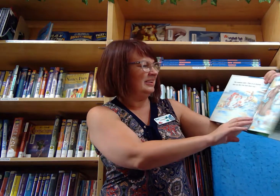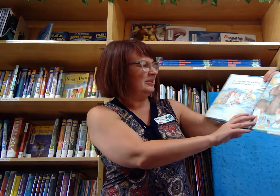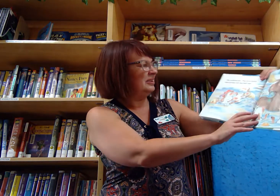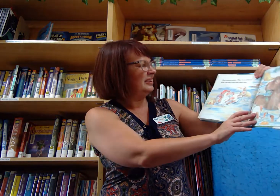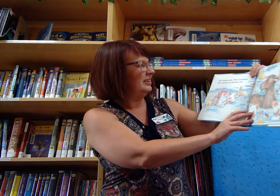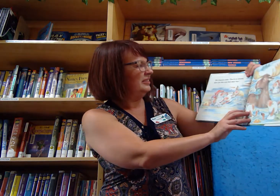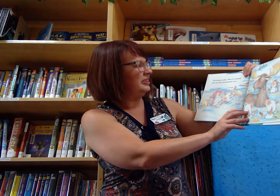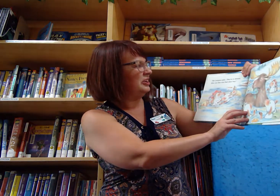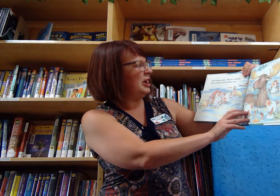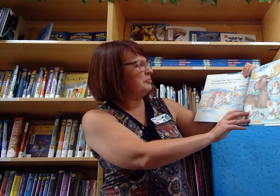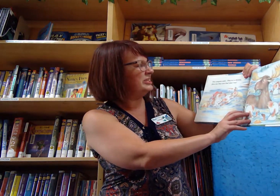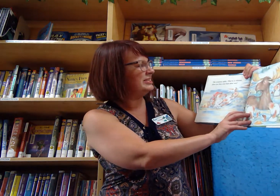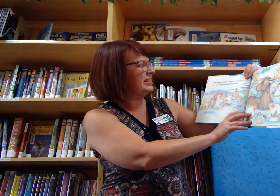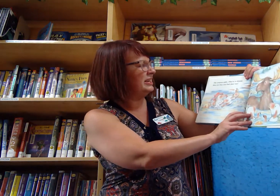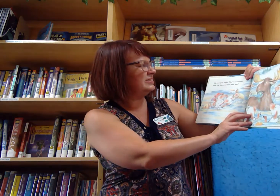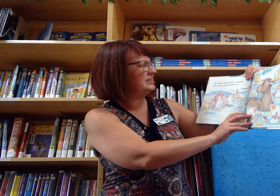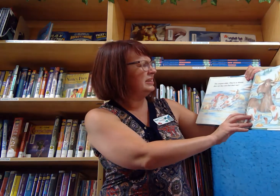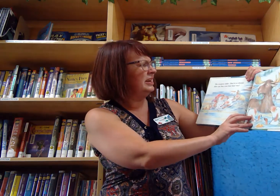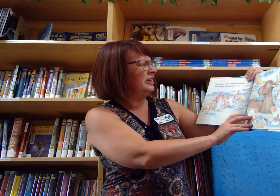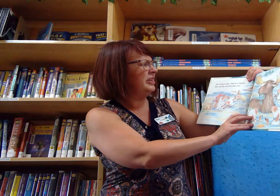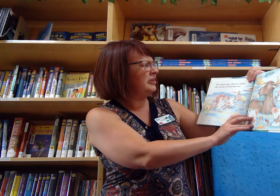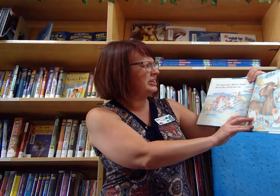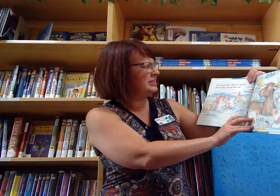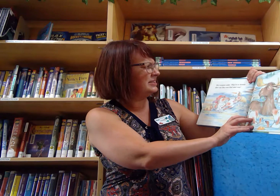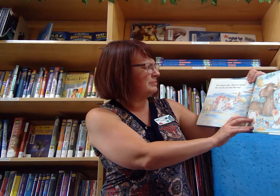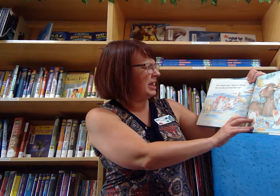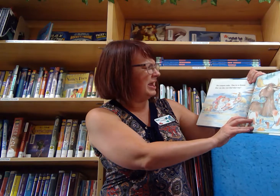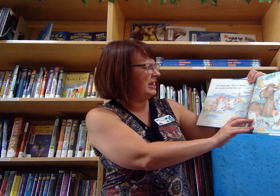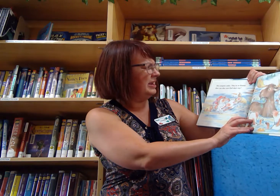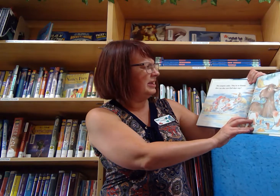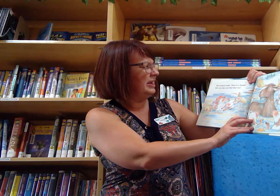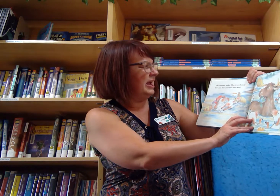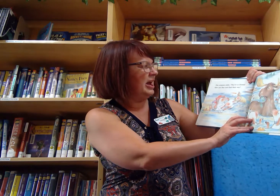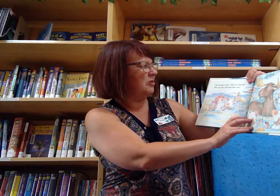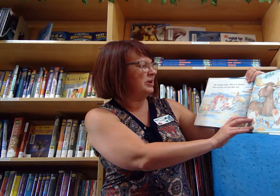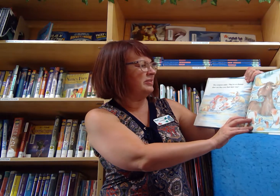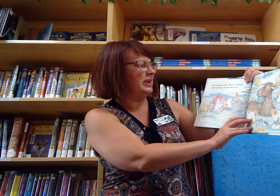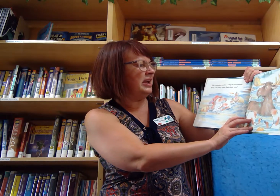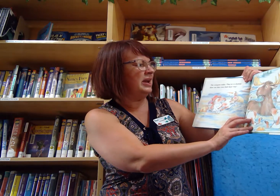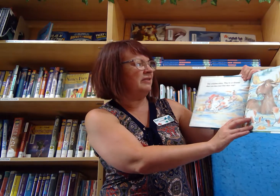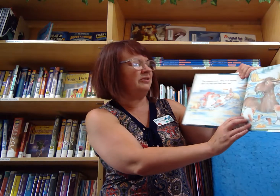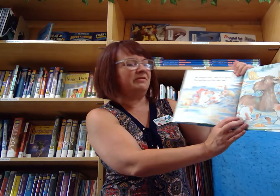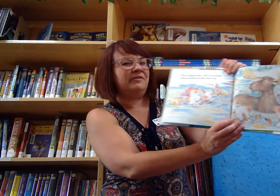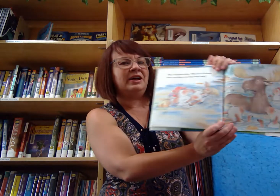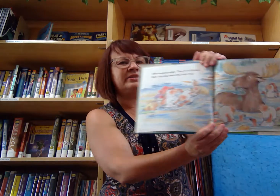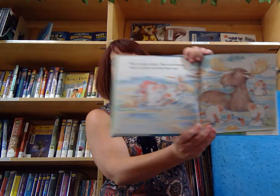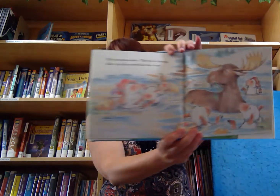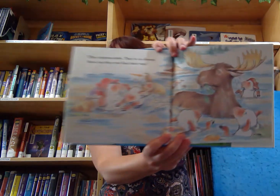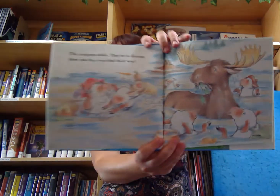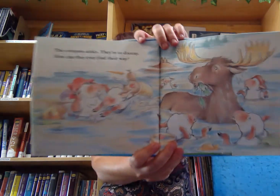The compass sinks. They're in dismay. How can they ever find their way?